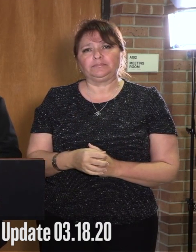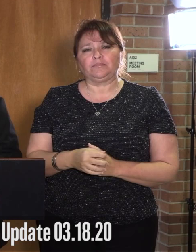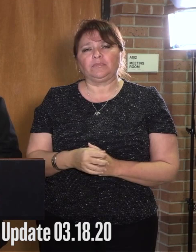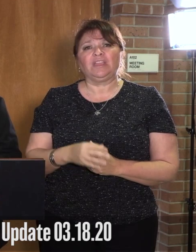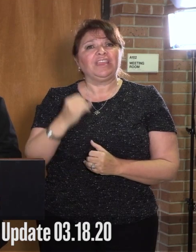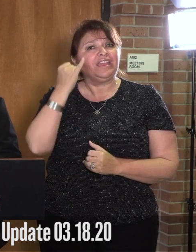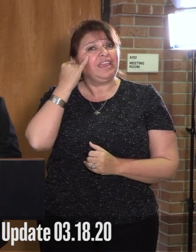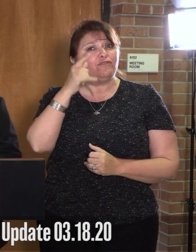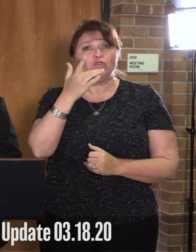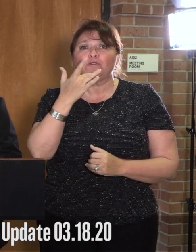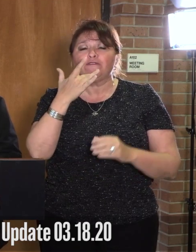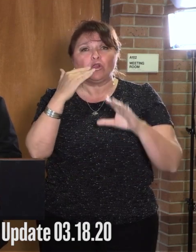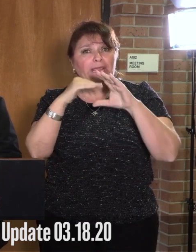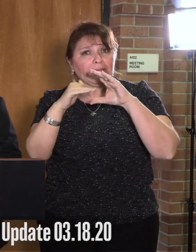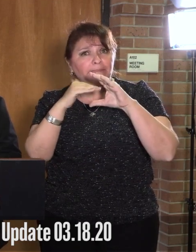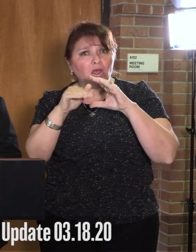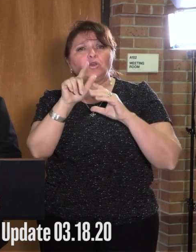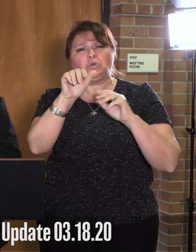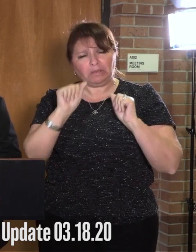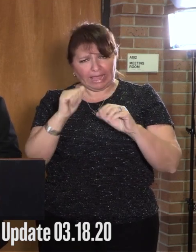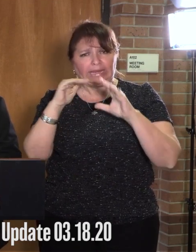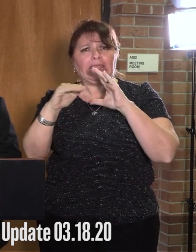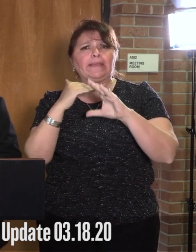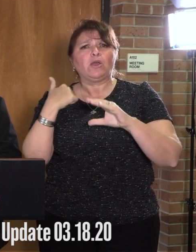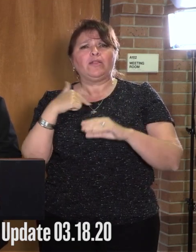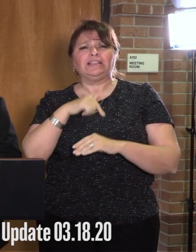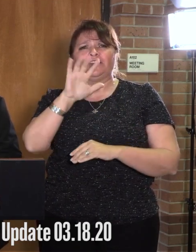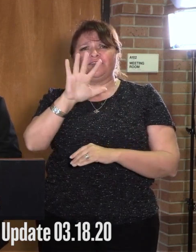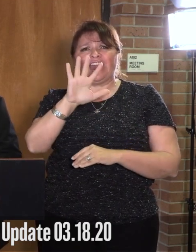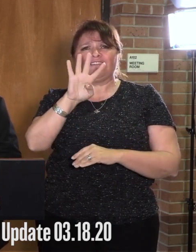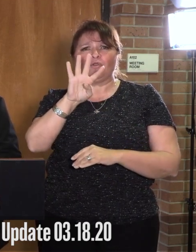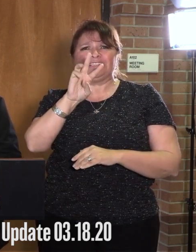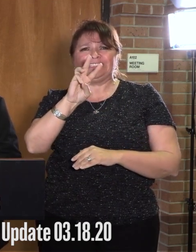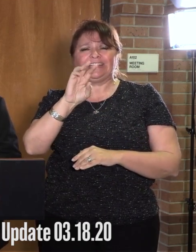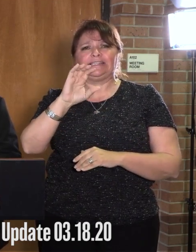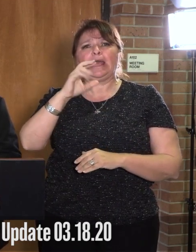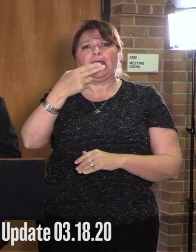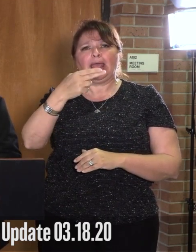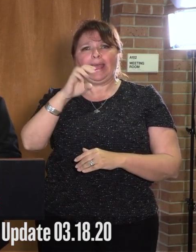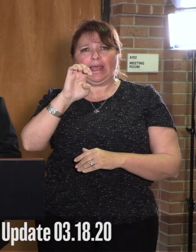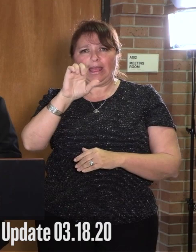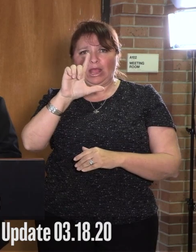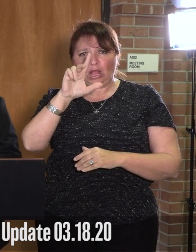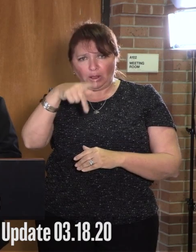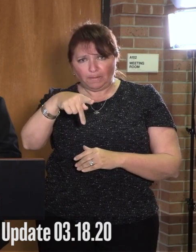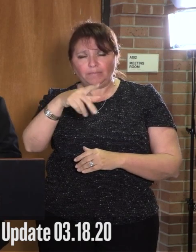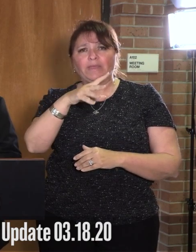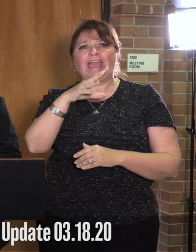If you prefer an email, you can email us at 546-HELP at cob.us.